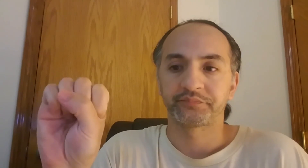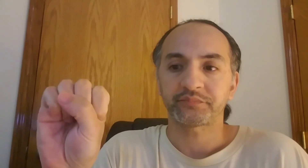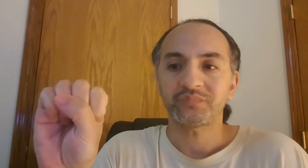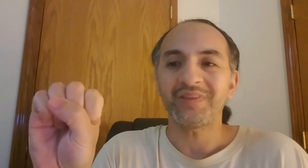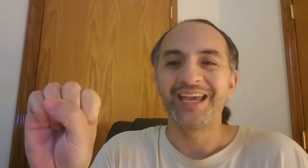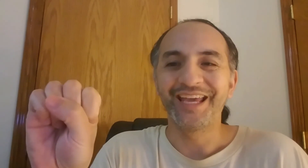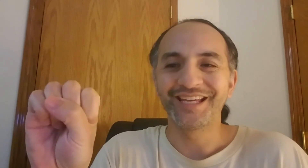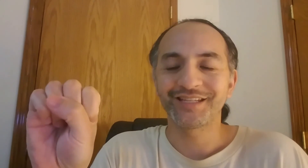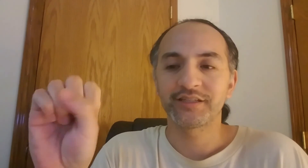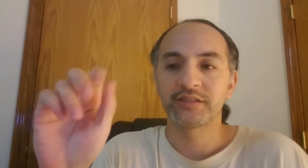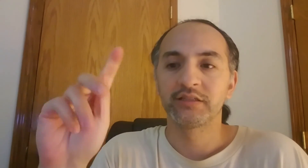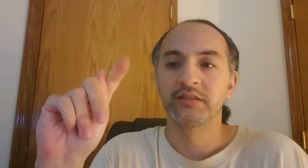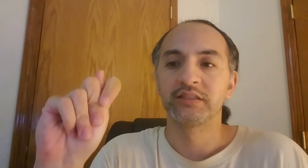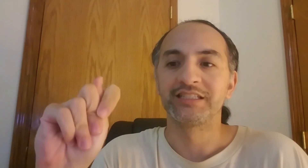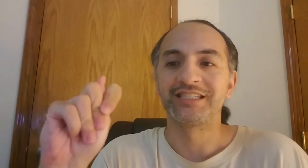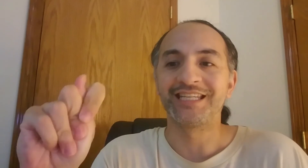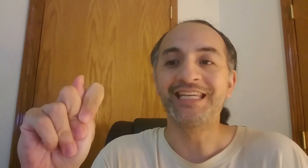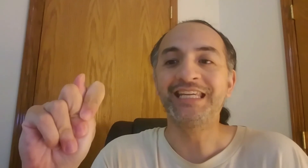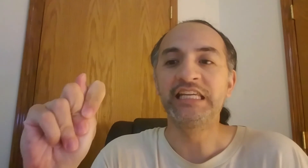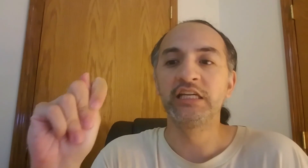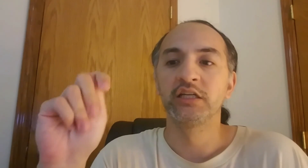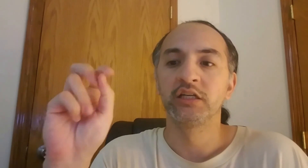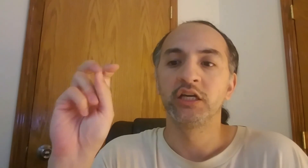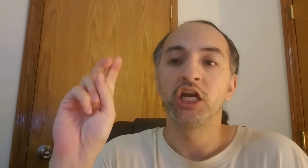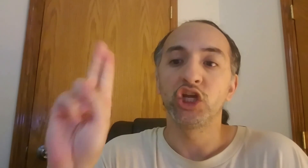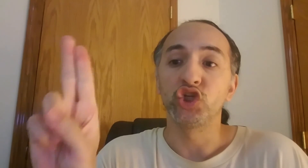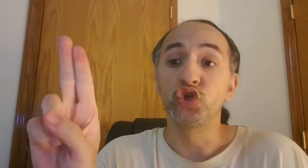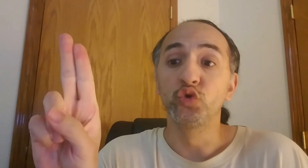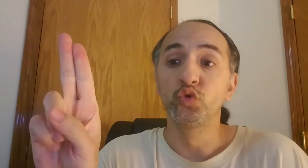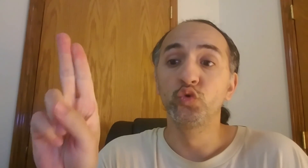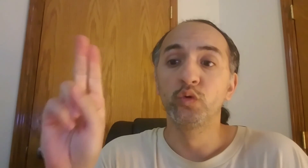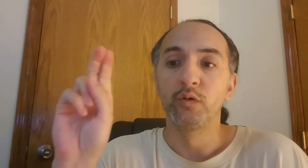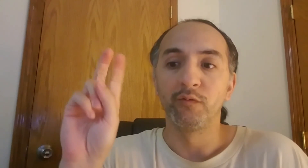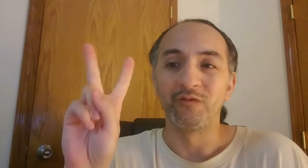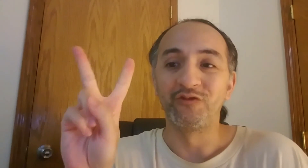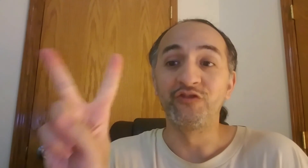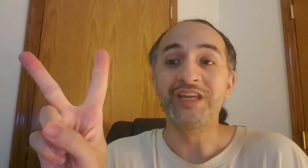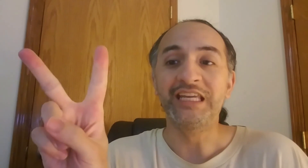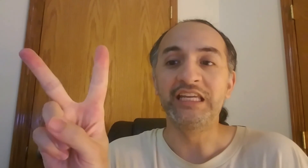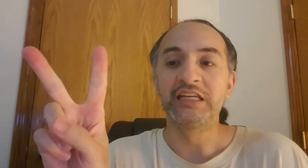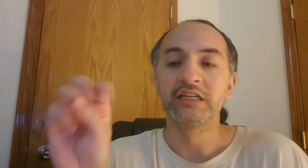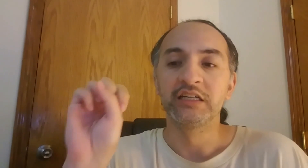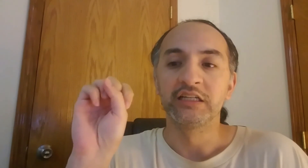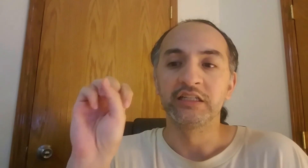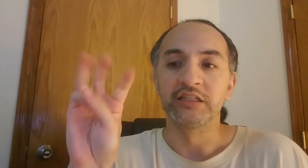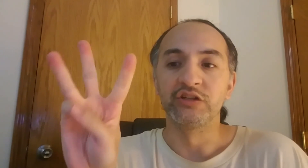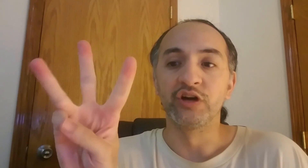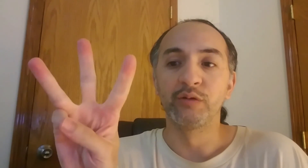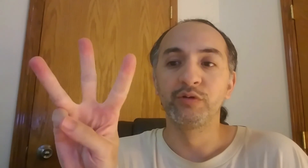S, T, U, V, W,